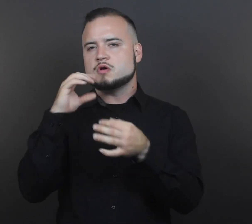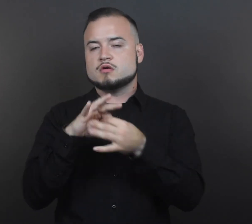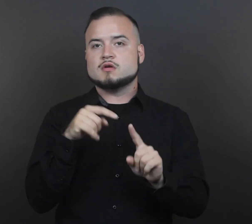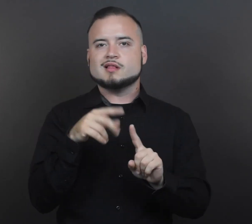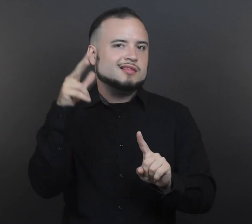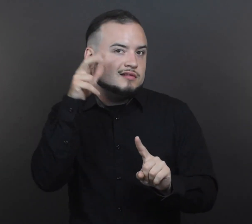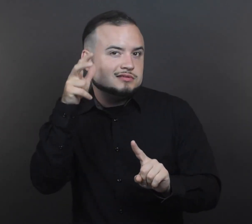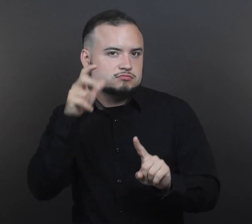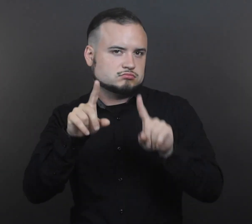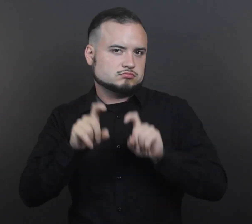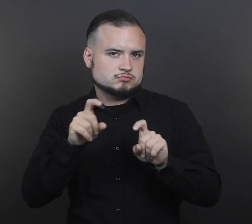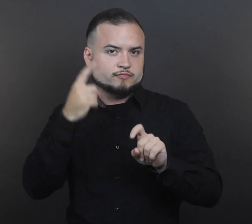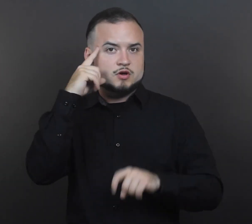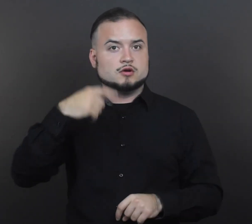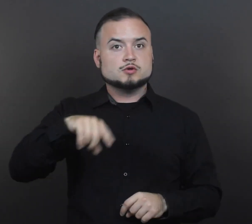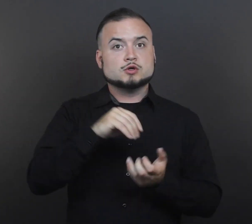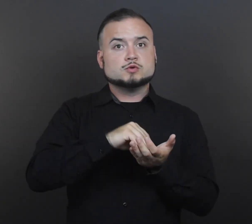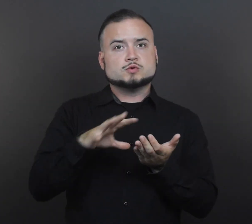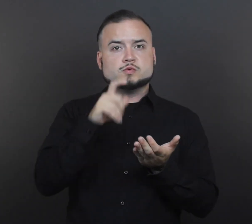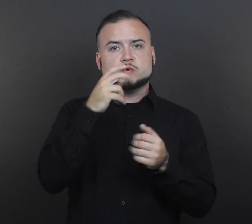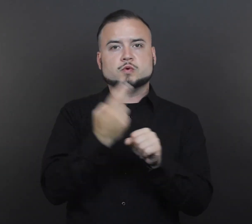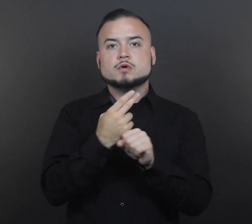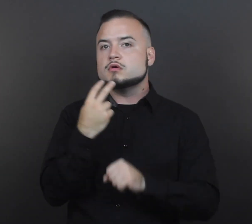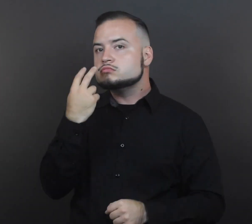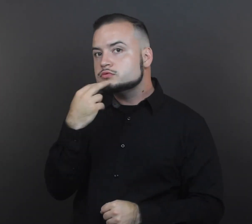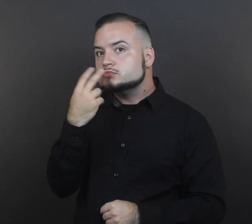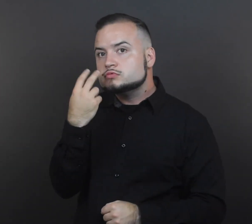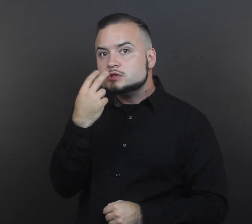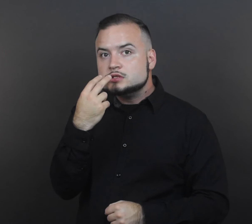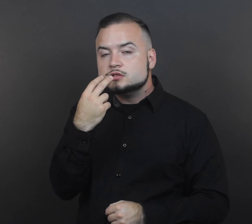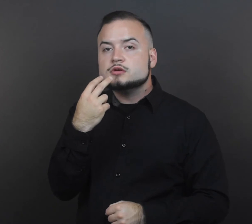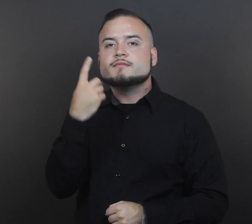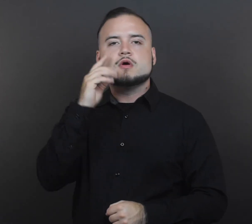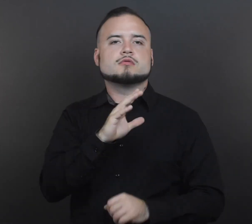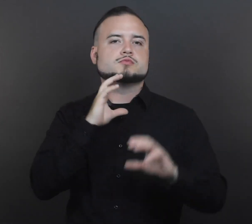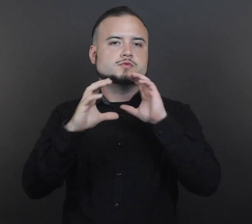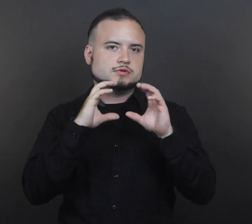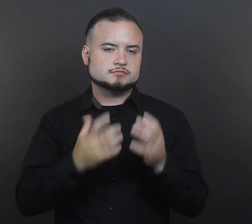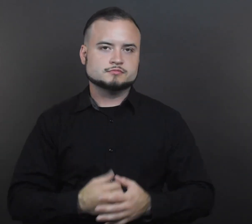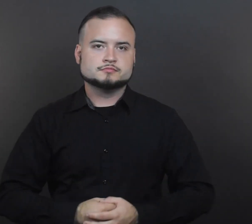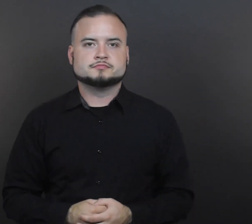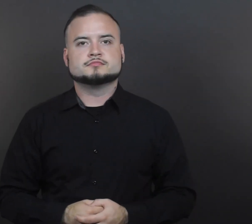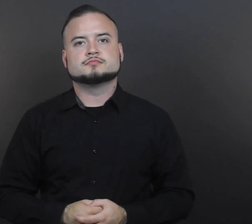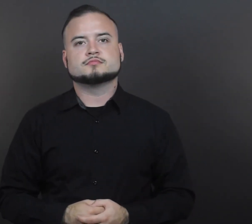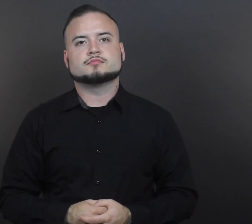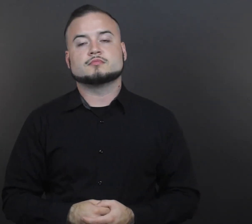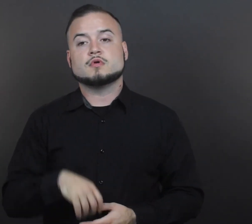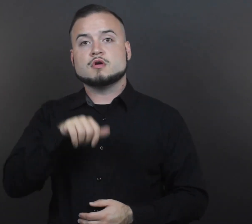readings as part of their communication system. Manually coded English supports, such as